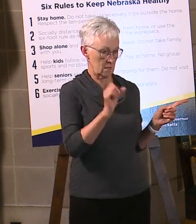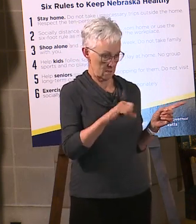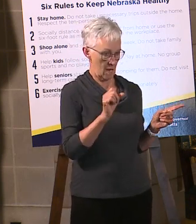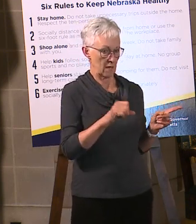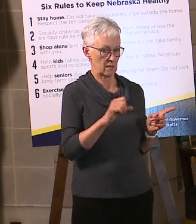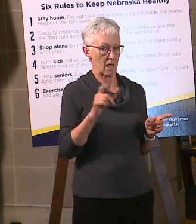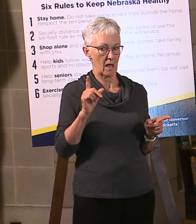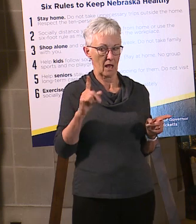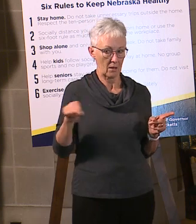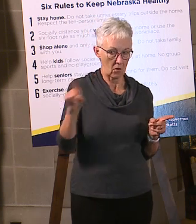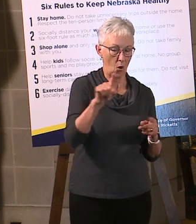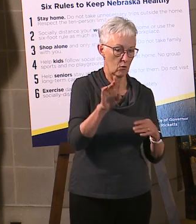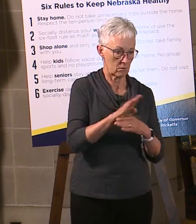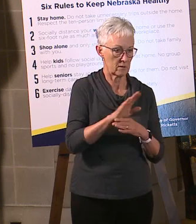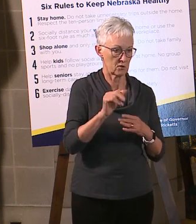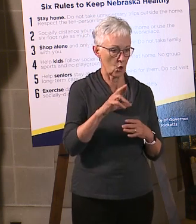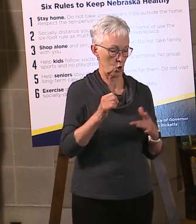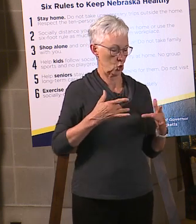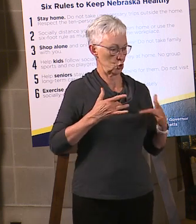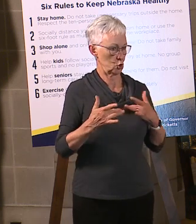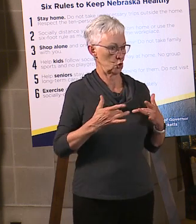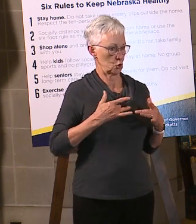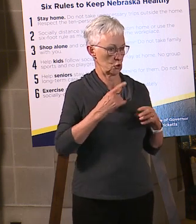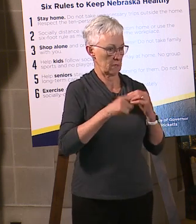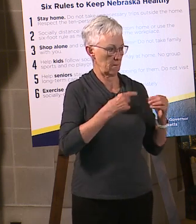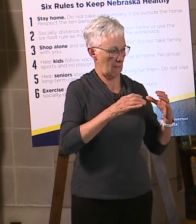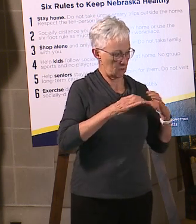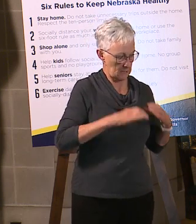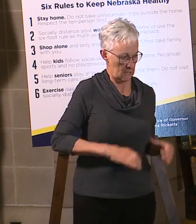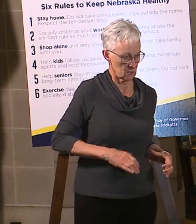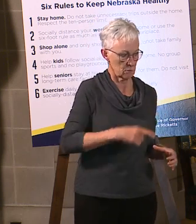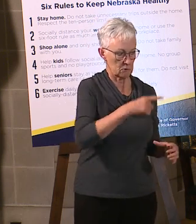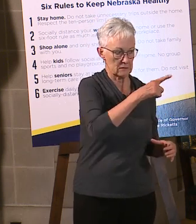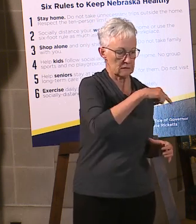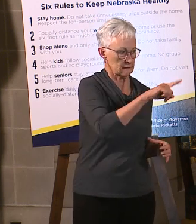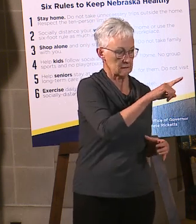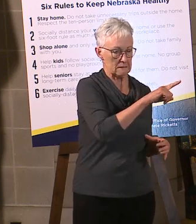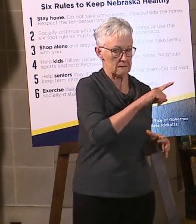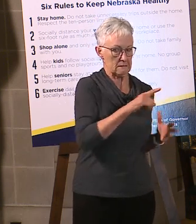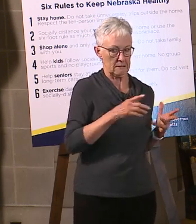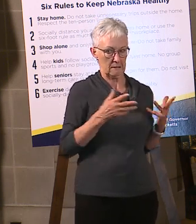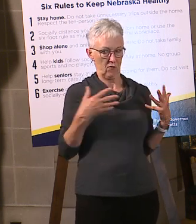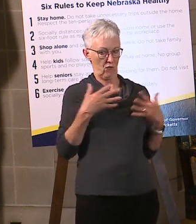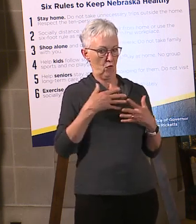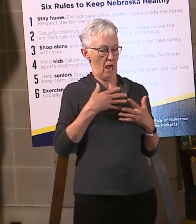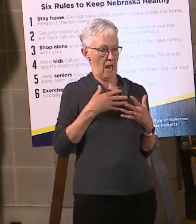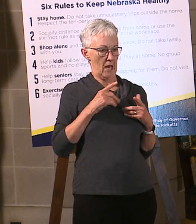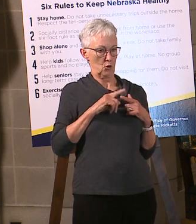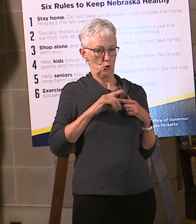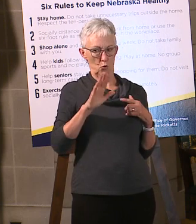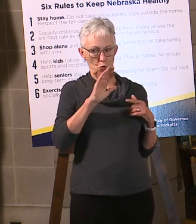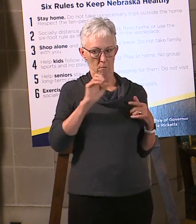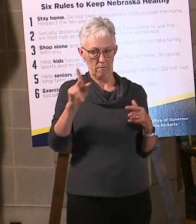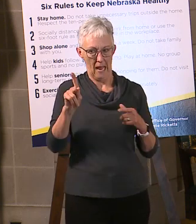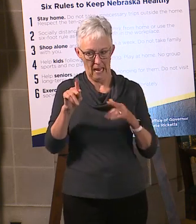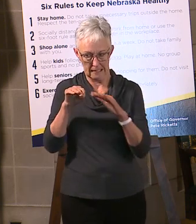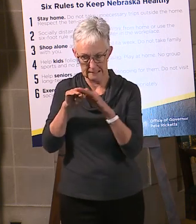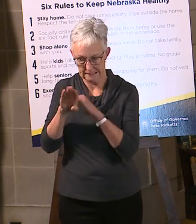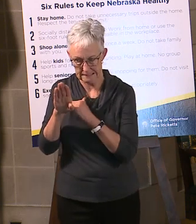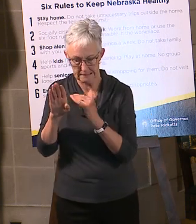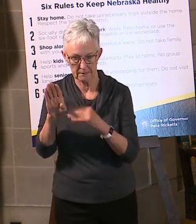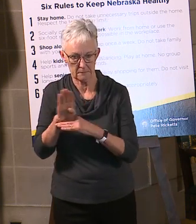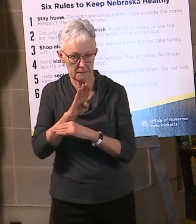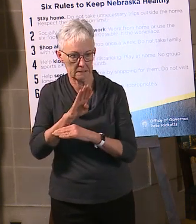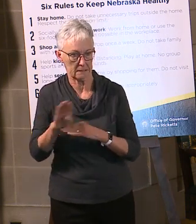that were expressed by business, and that was the third concern expressed. I'm sure businesses are very concerned about when will customers